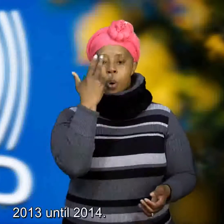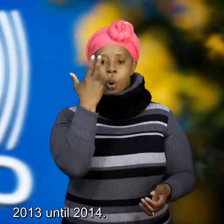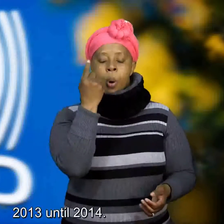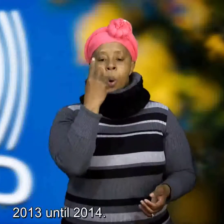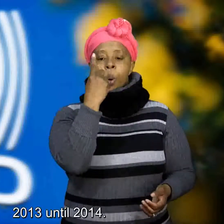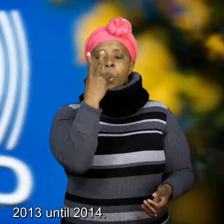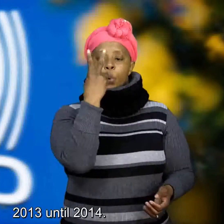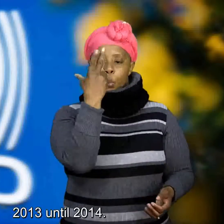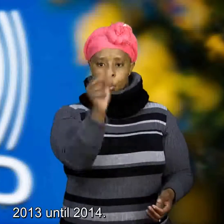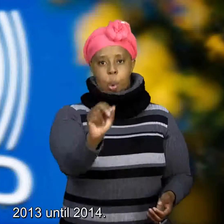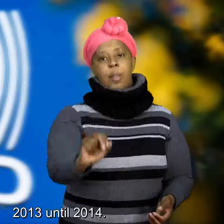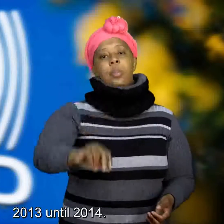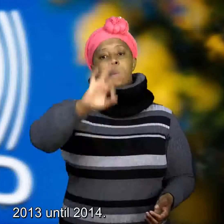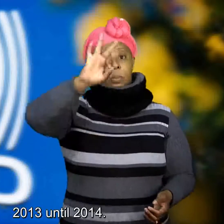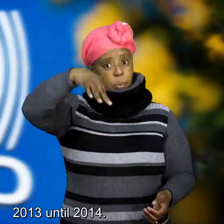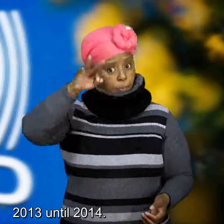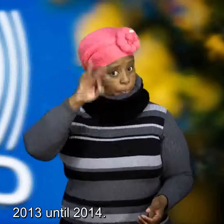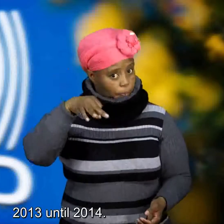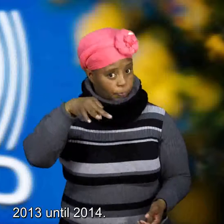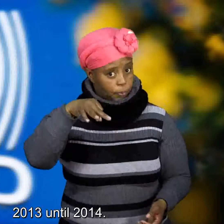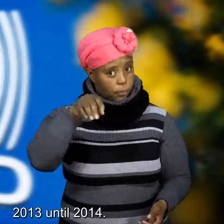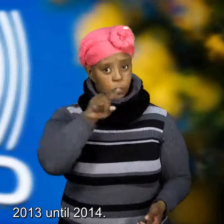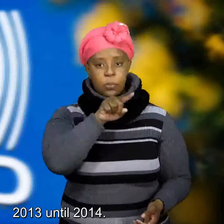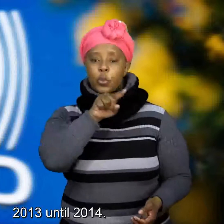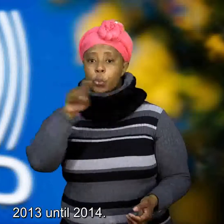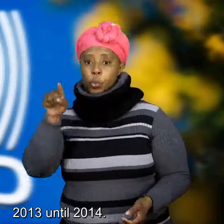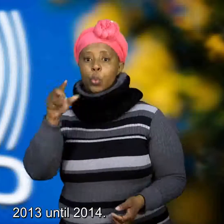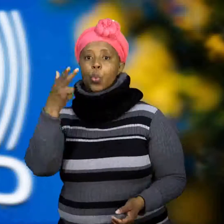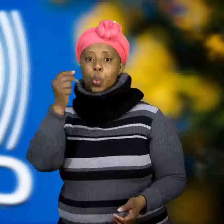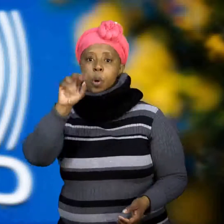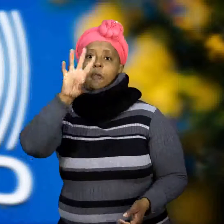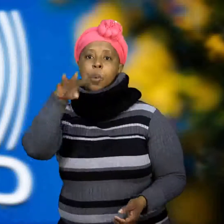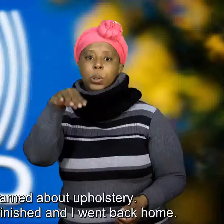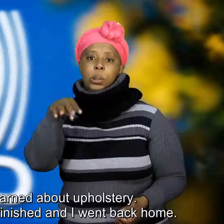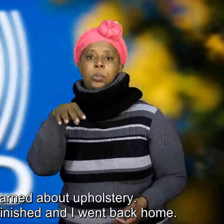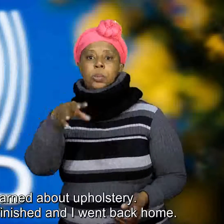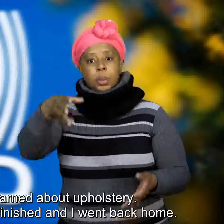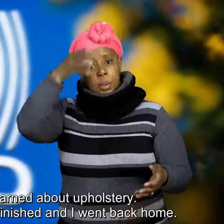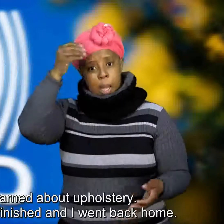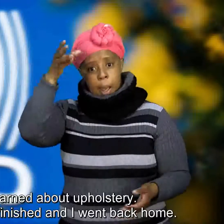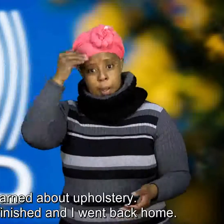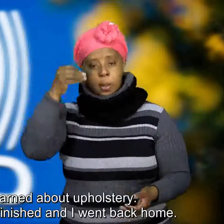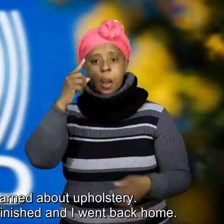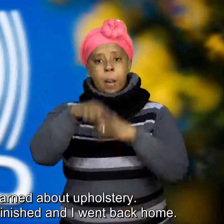until 2014 I learned about upholstery